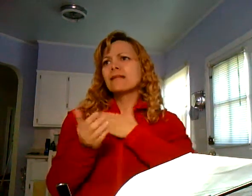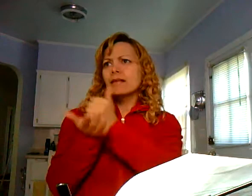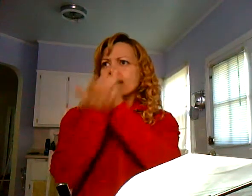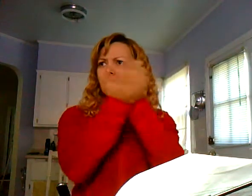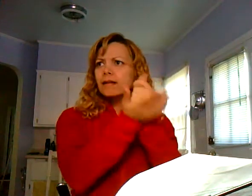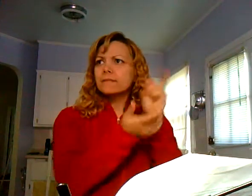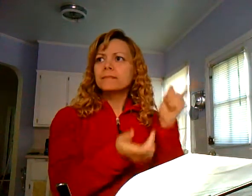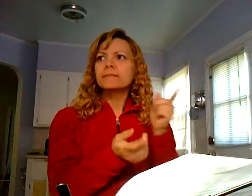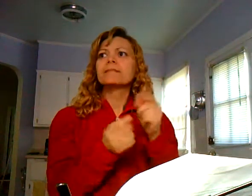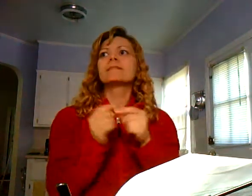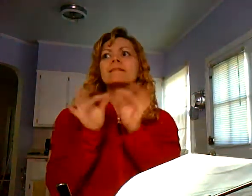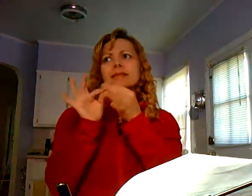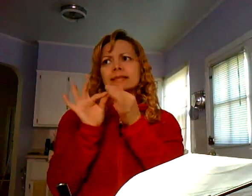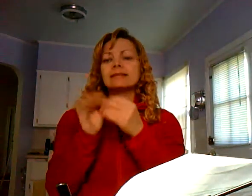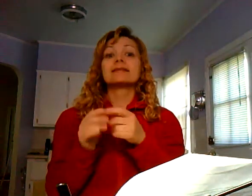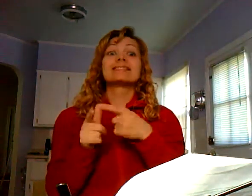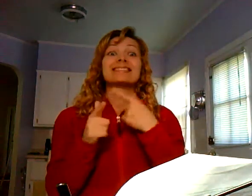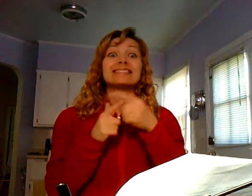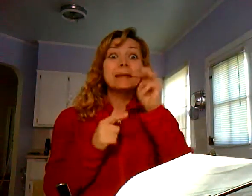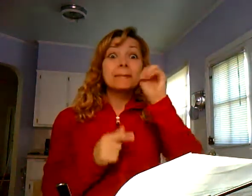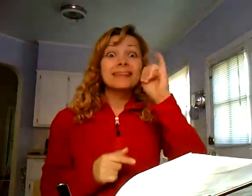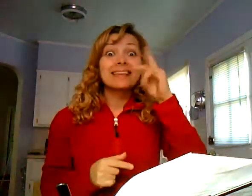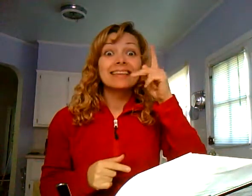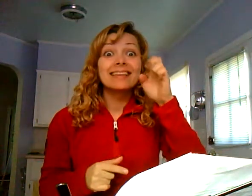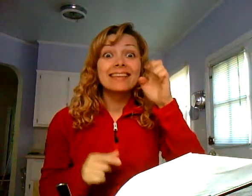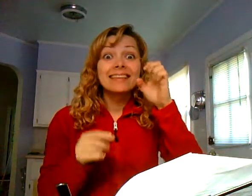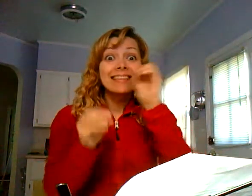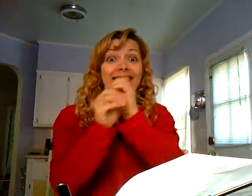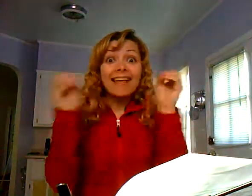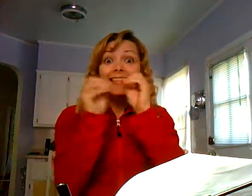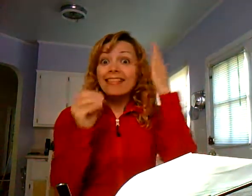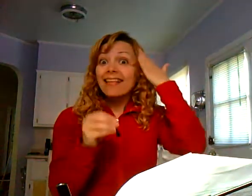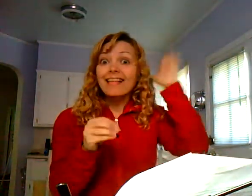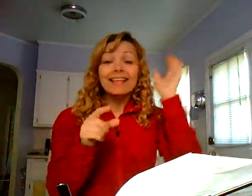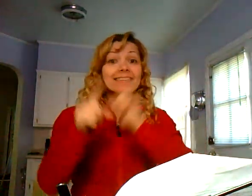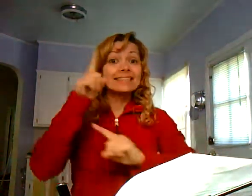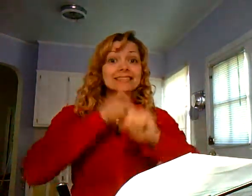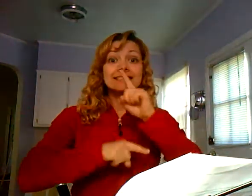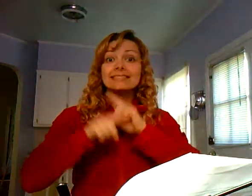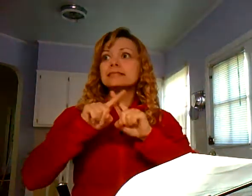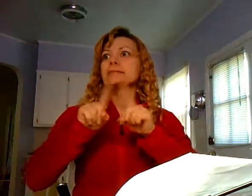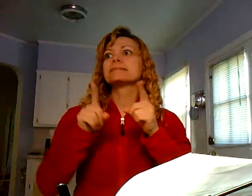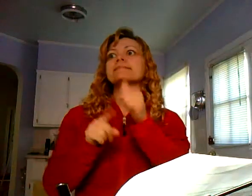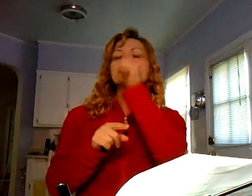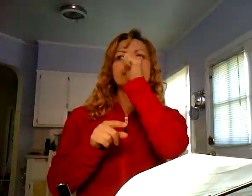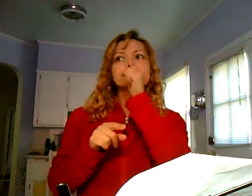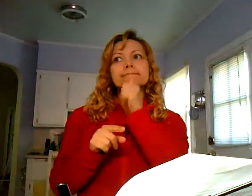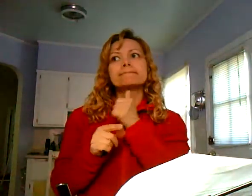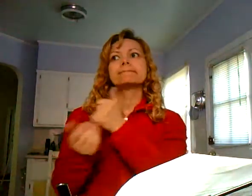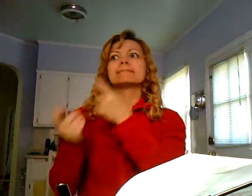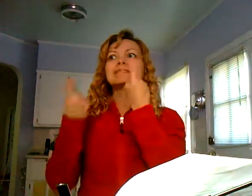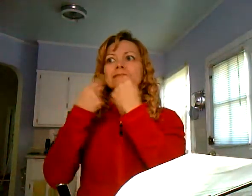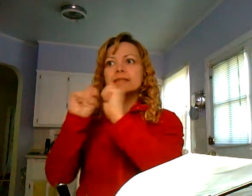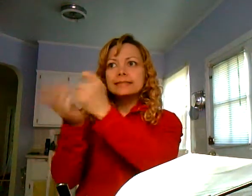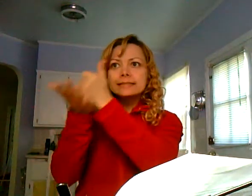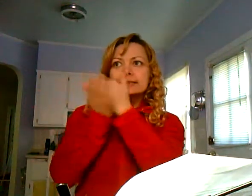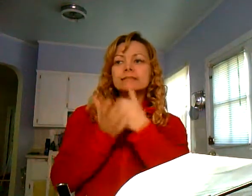and we asked him, can you please help us in purpose. Michael didn't know any sign at all. But, with a lot of patience,